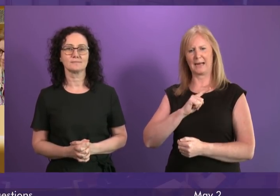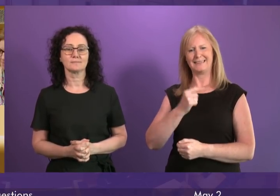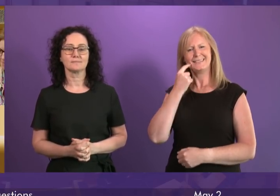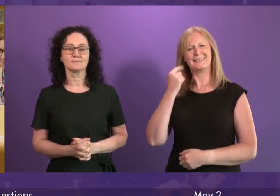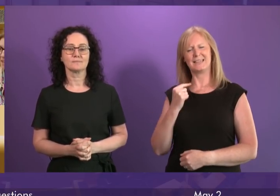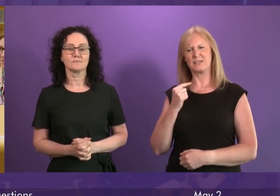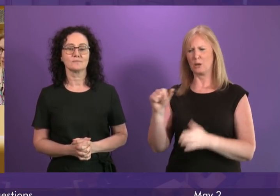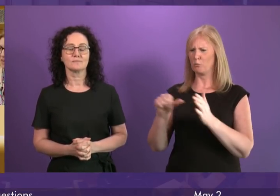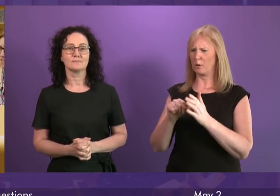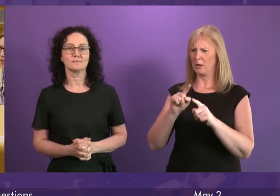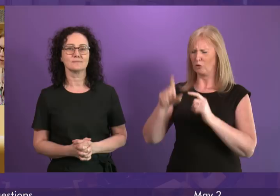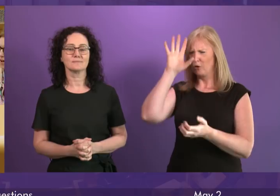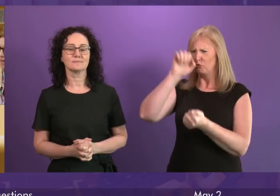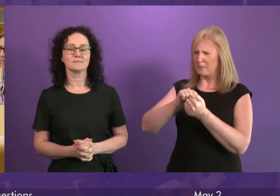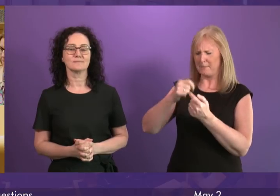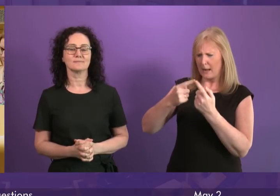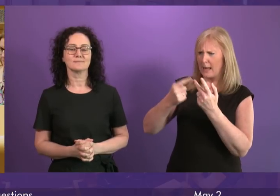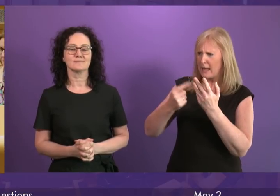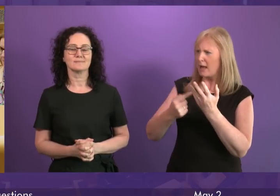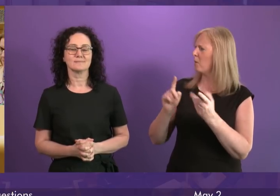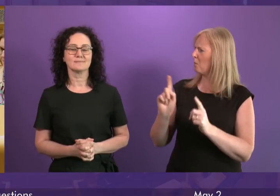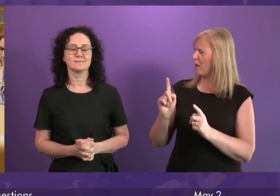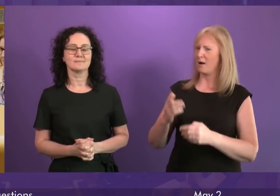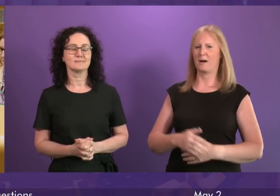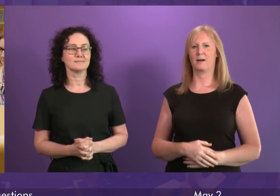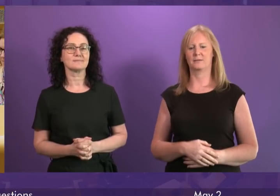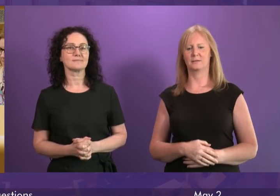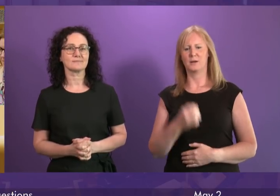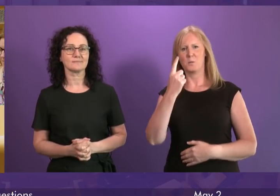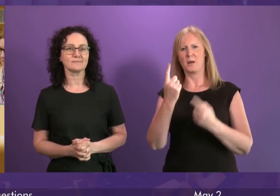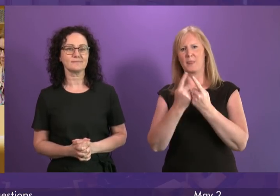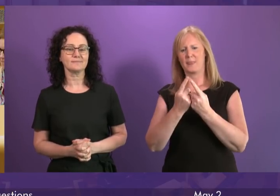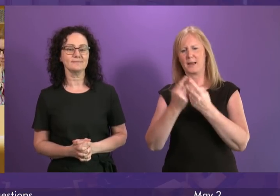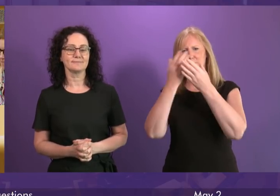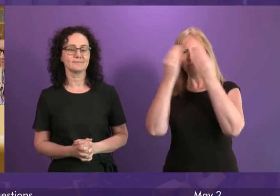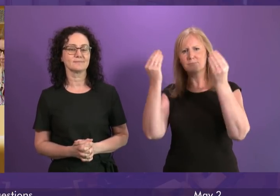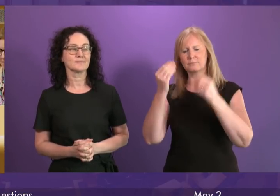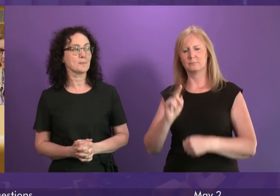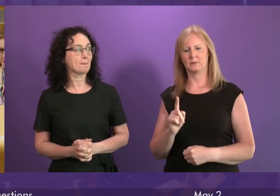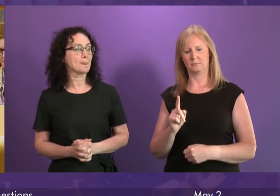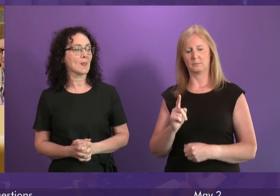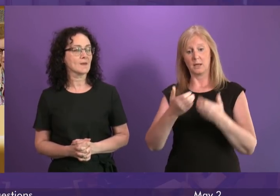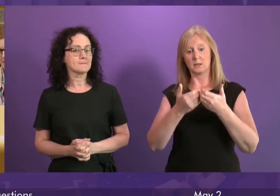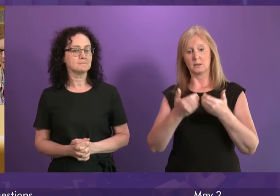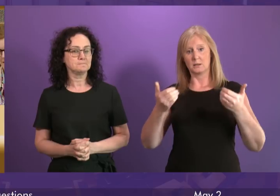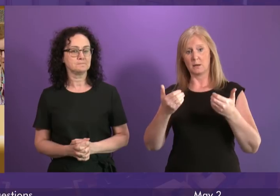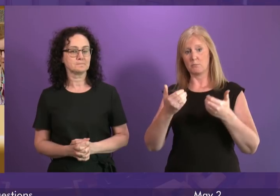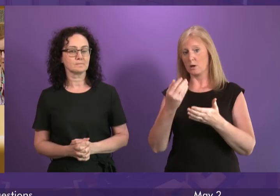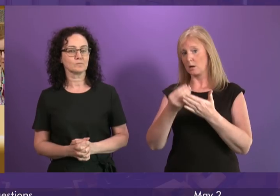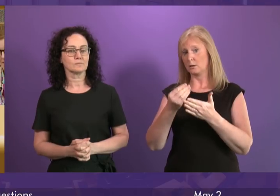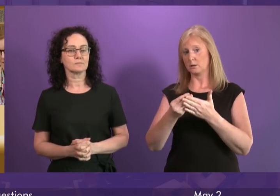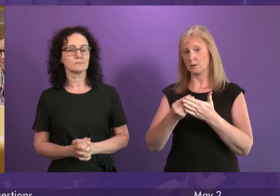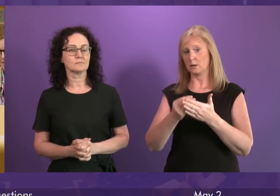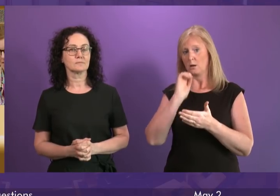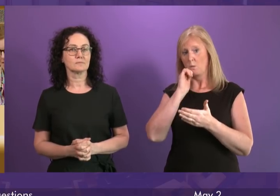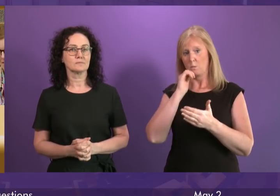yesterday remembering what they actually were. One of them, which she did forget about then, is would a separate currency meet the needs of